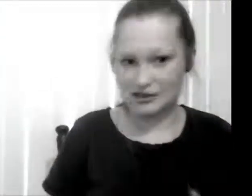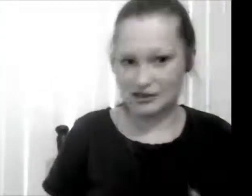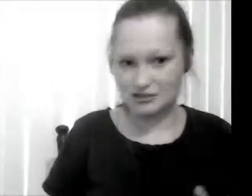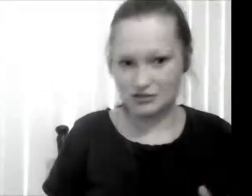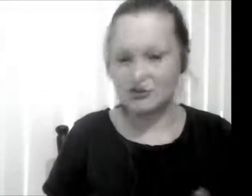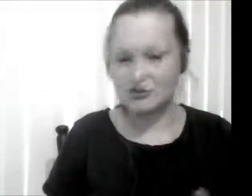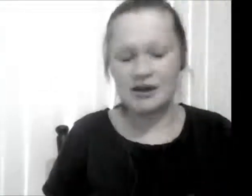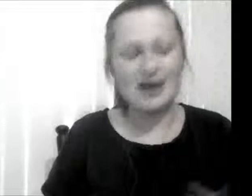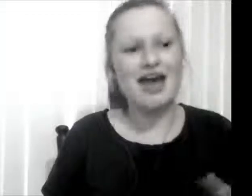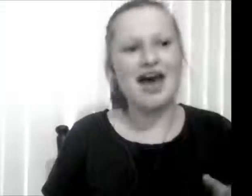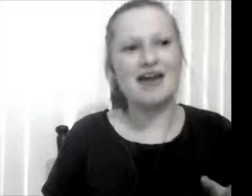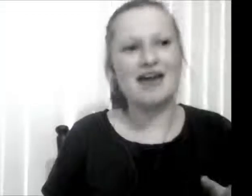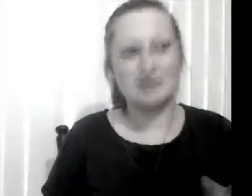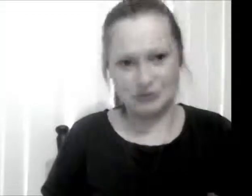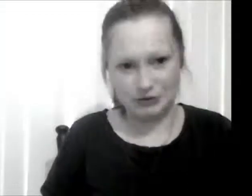hard to do and so I don't do it.